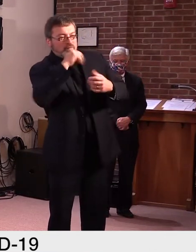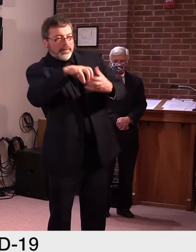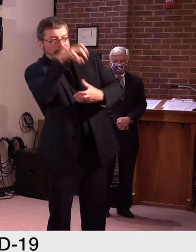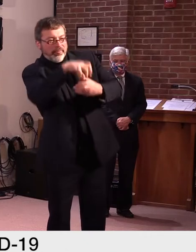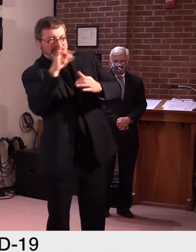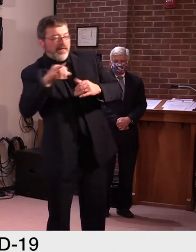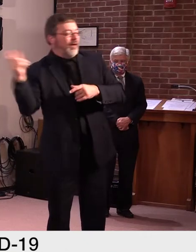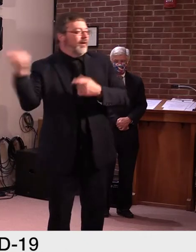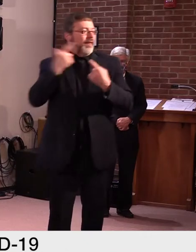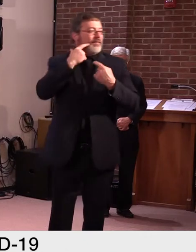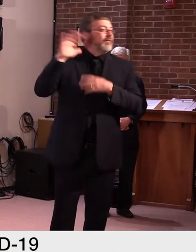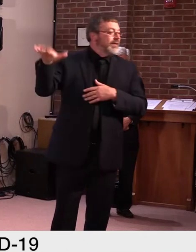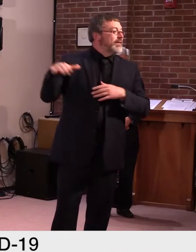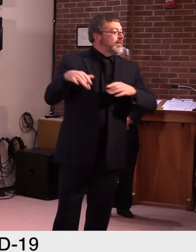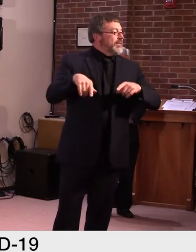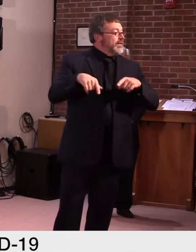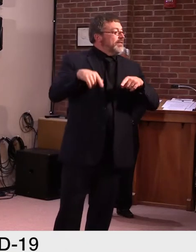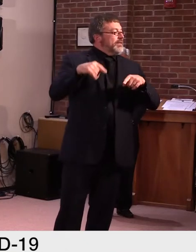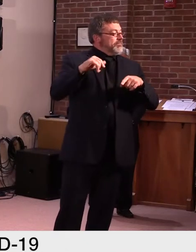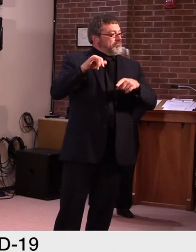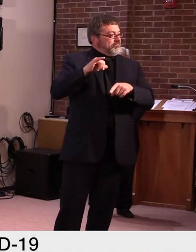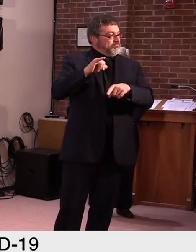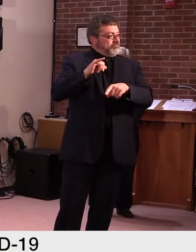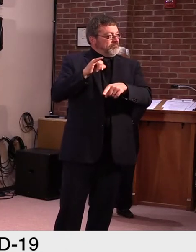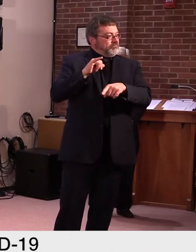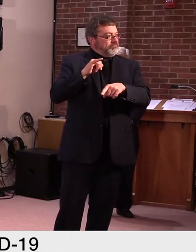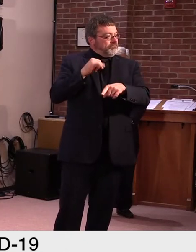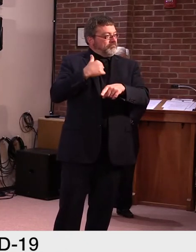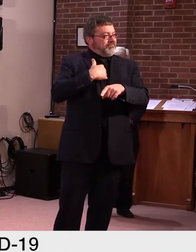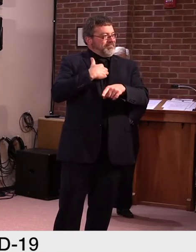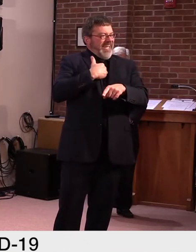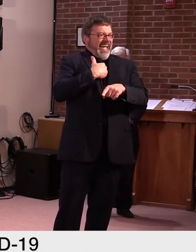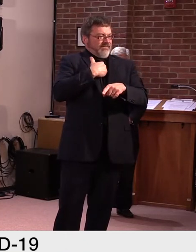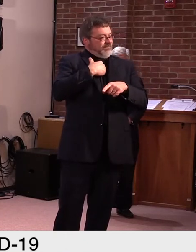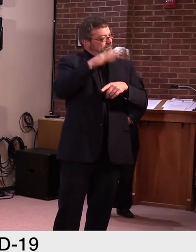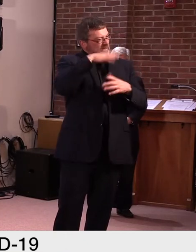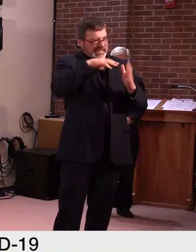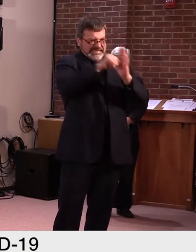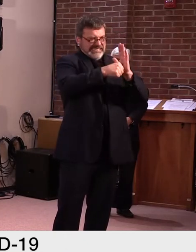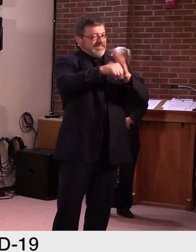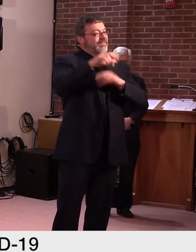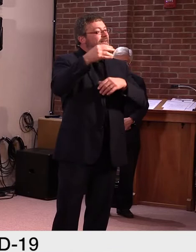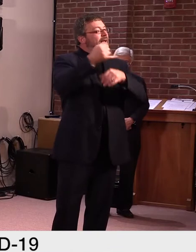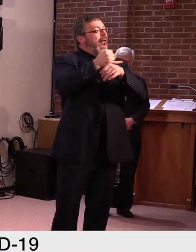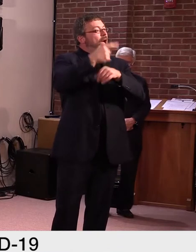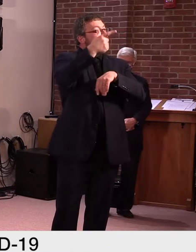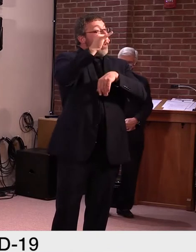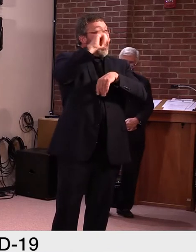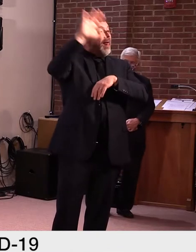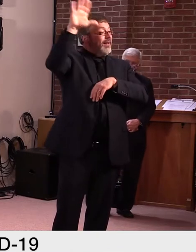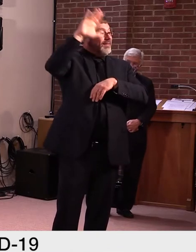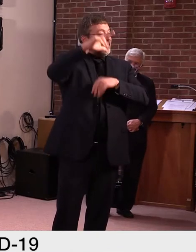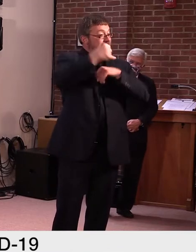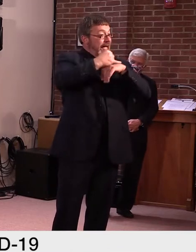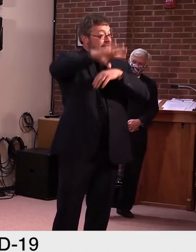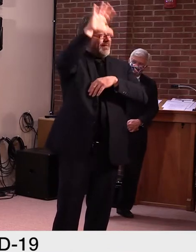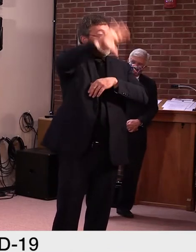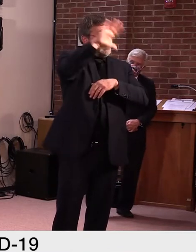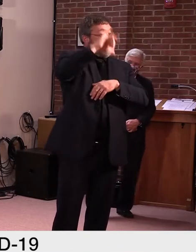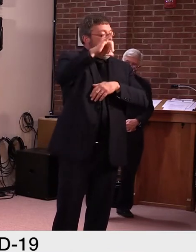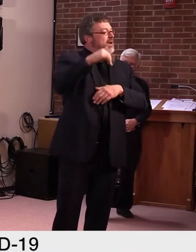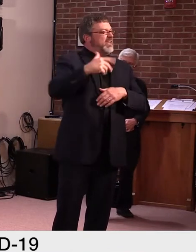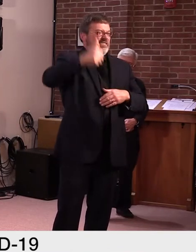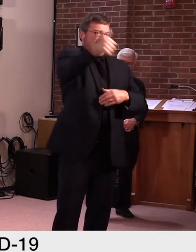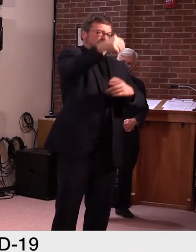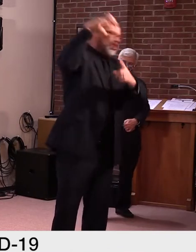Allen Home Farms in Grand Isle County has the best maple creamies in Vermont. So I just want to put a plug in for Grand Isle County.